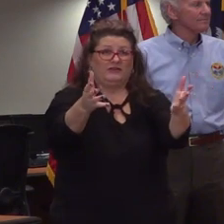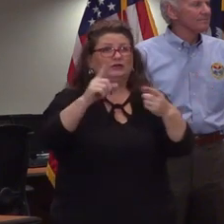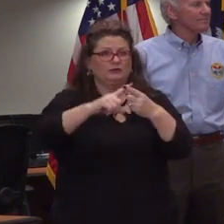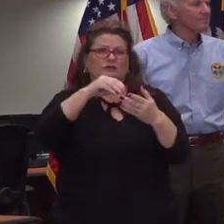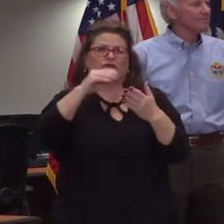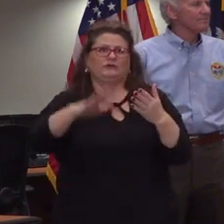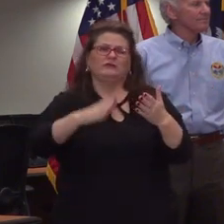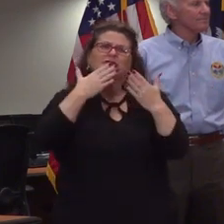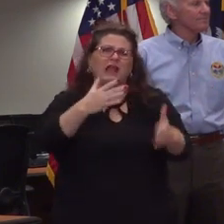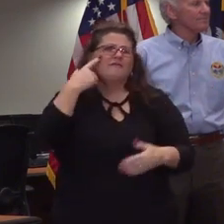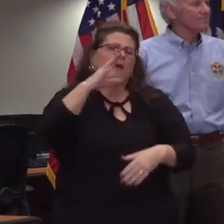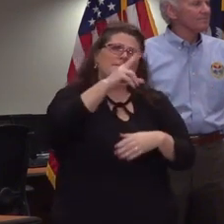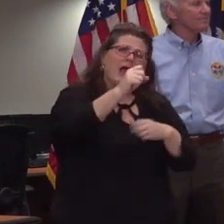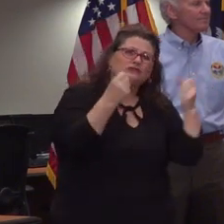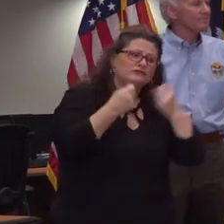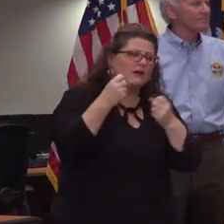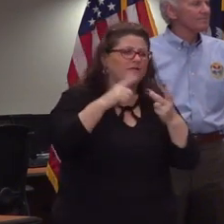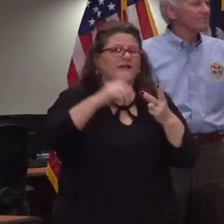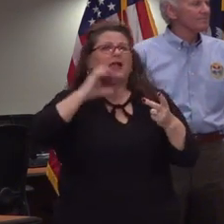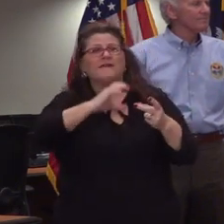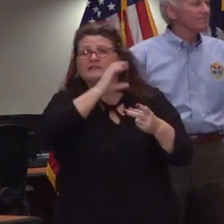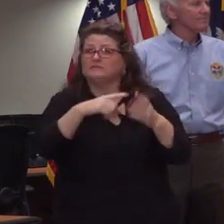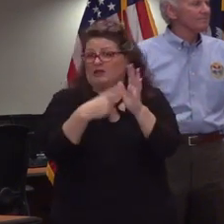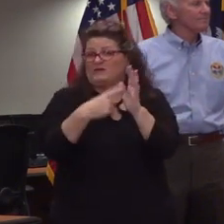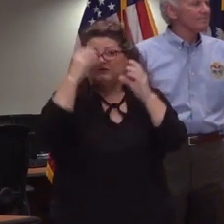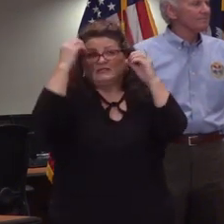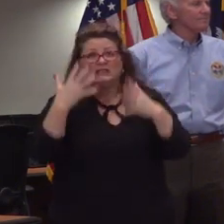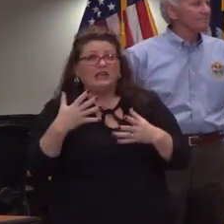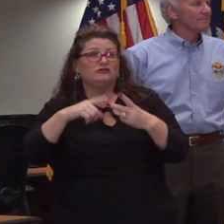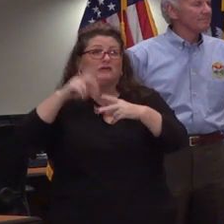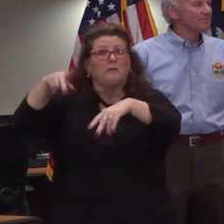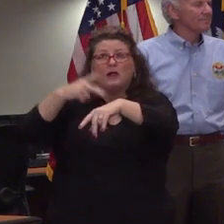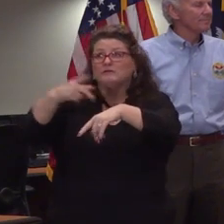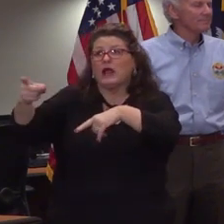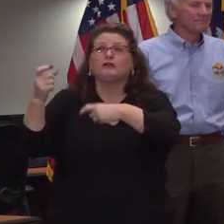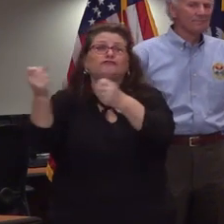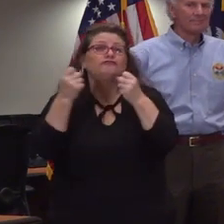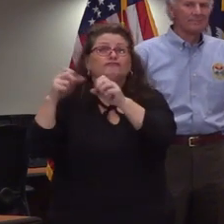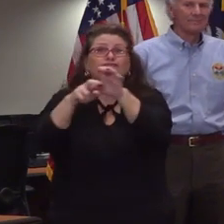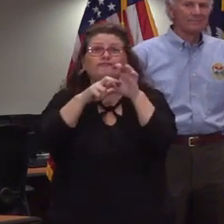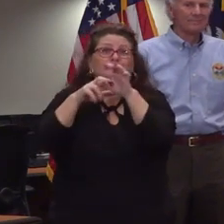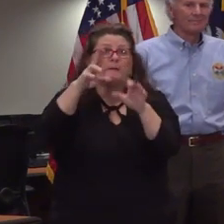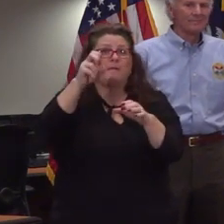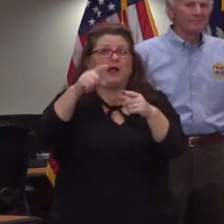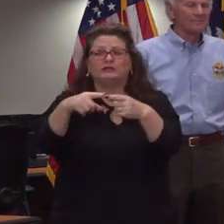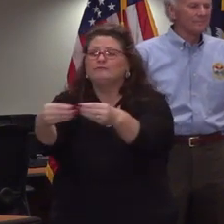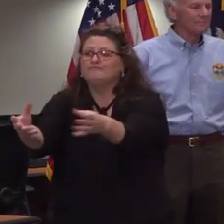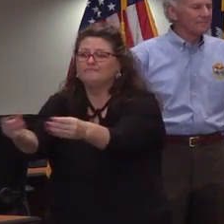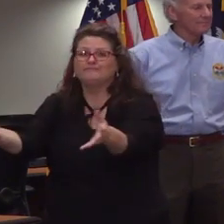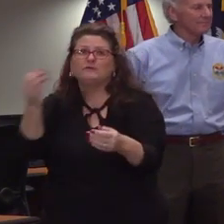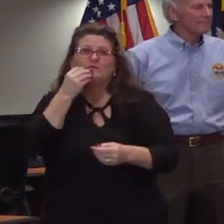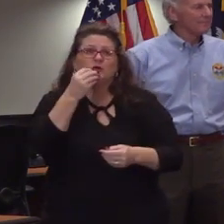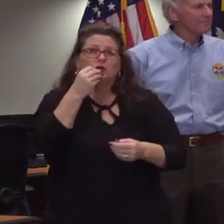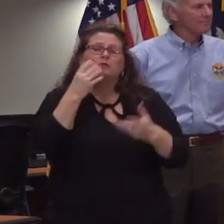bus drivers and all those others sometimes teachers principals riding the bus to help deliver those meals we want that to